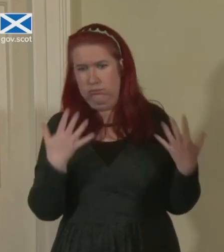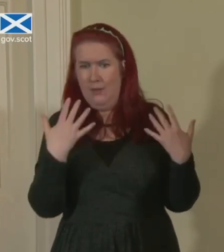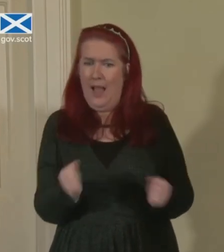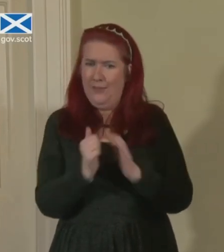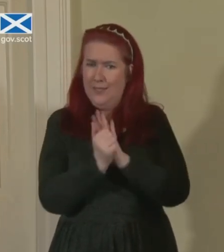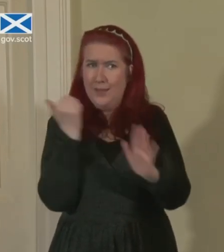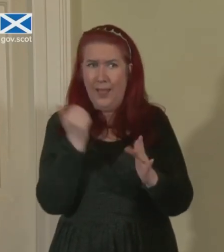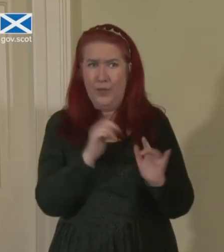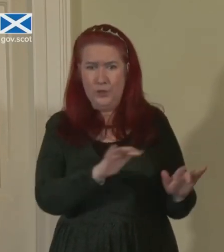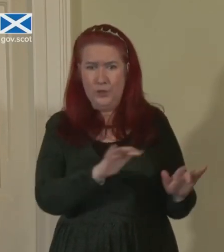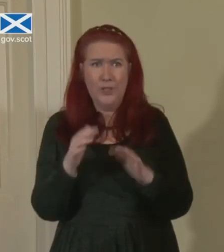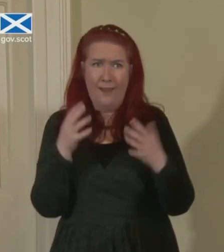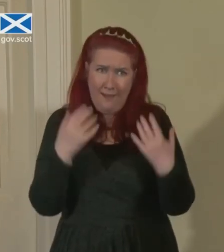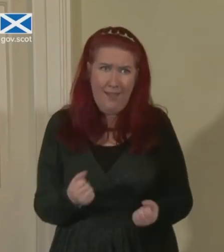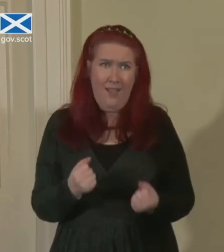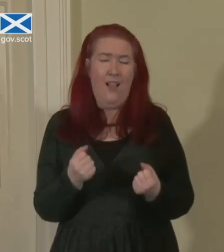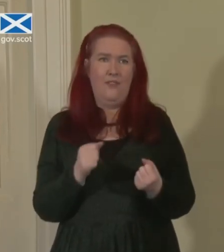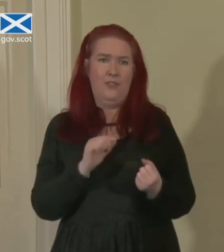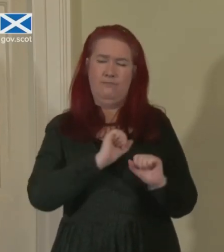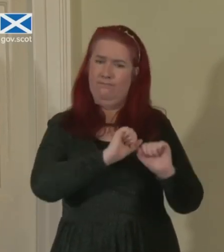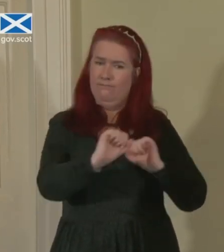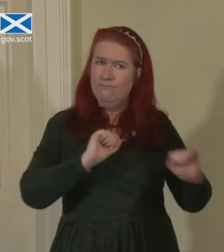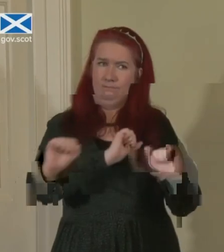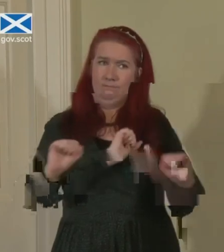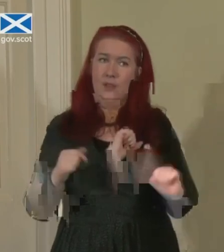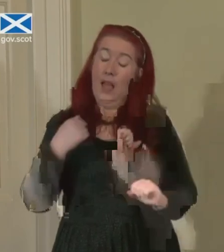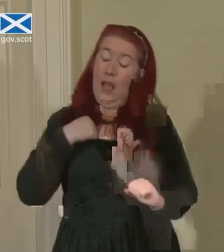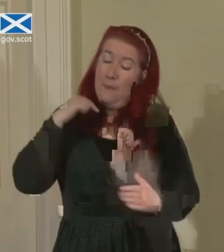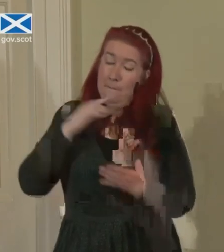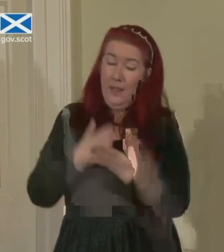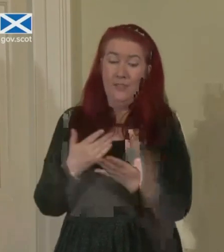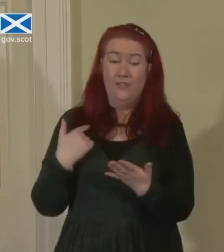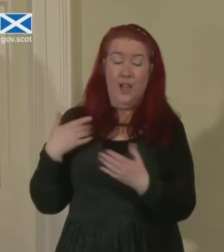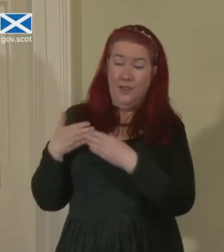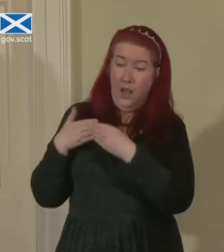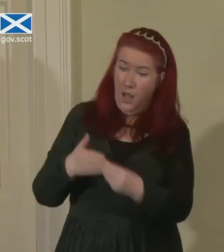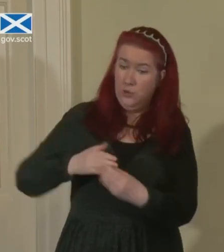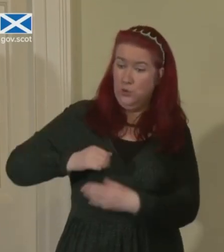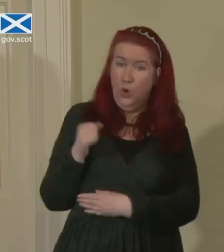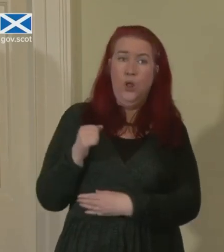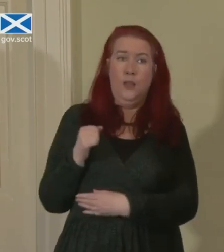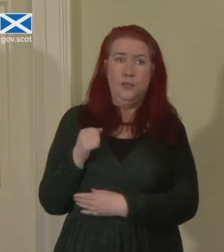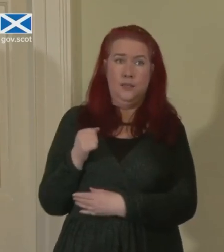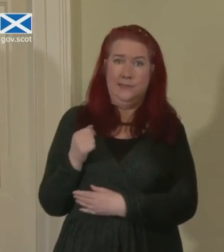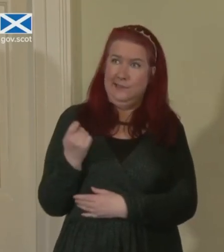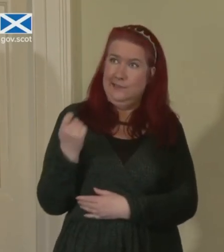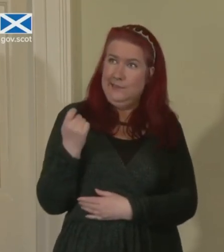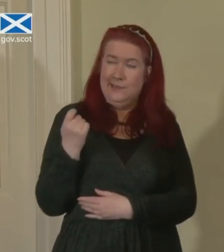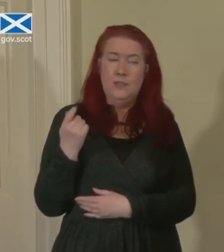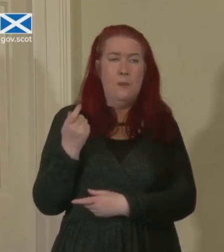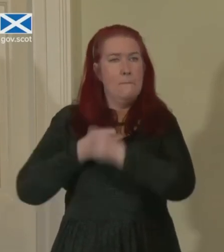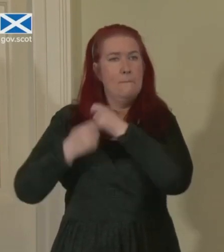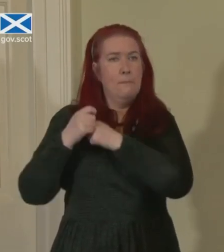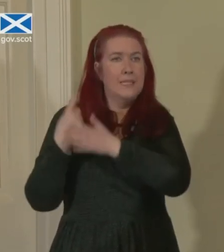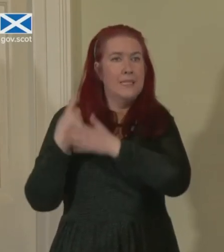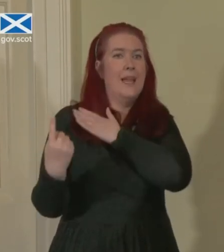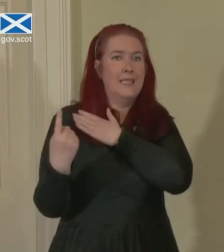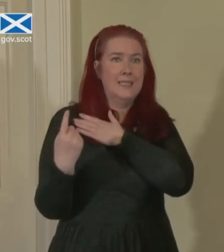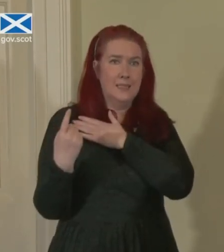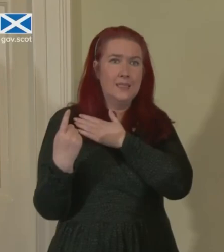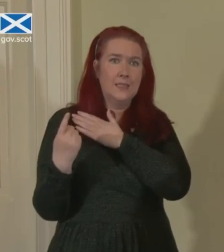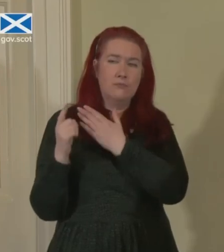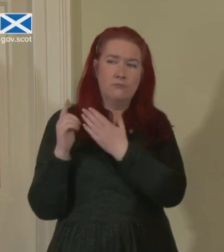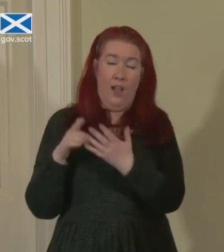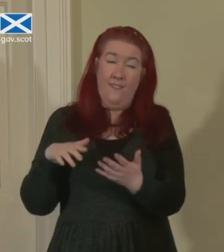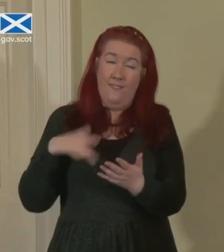and seeing the array of talent. I believe I have led this country closer to independence. I believe we are in the